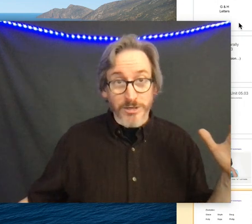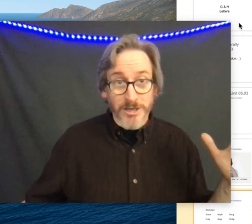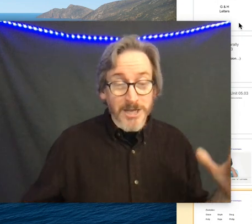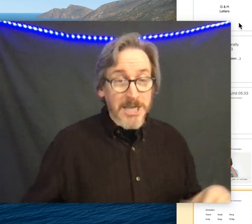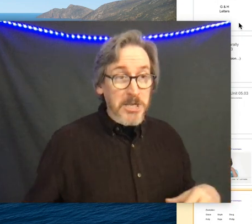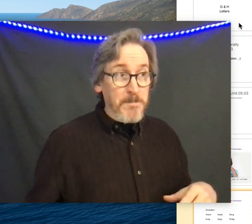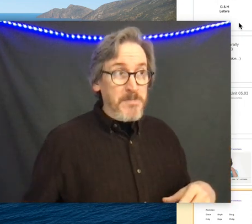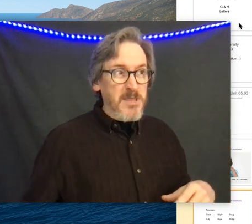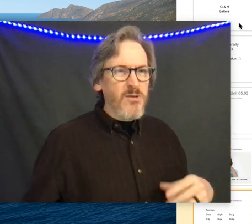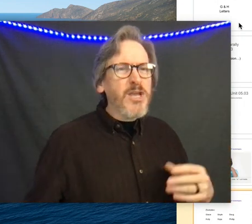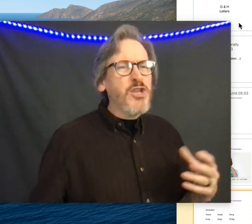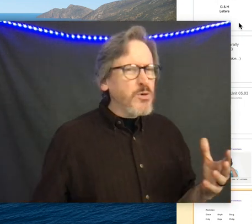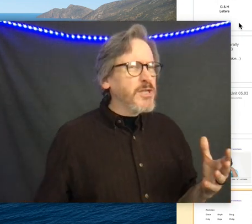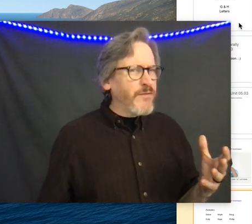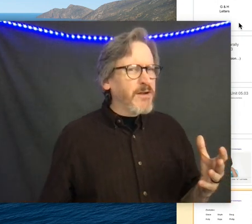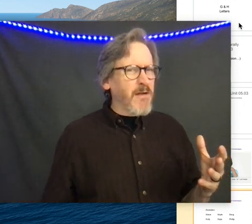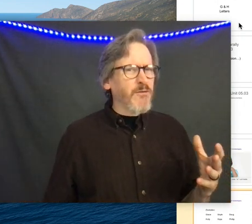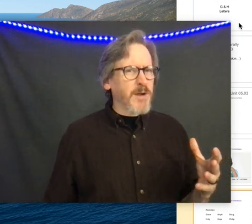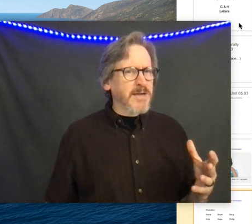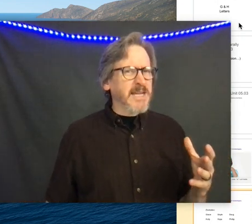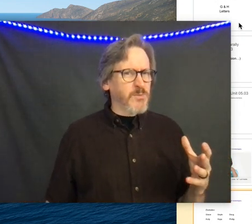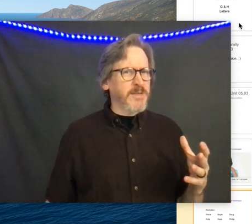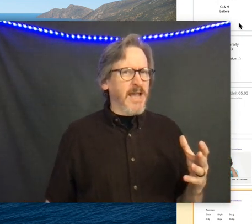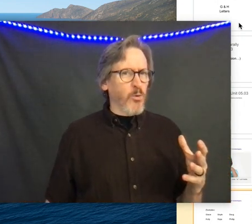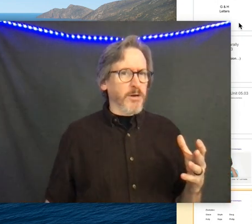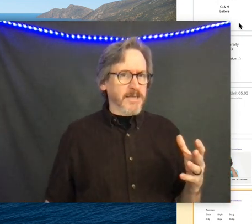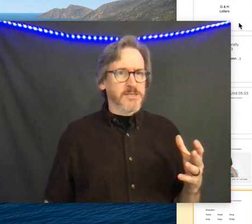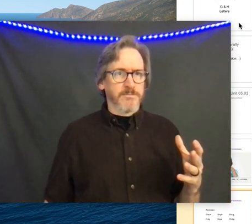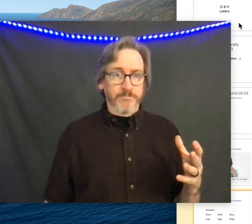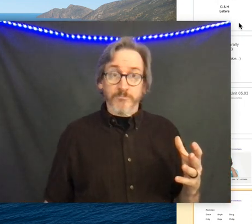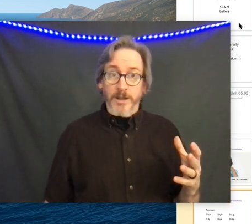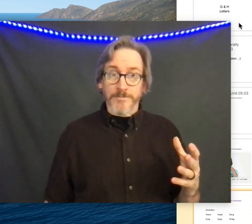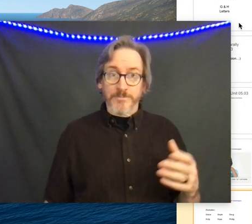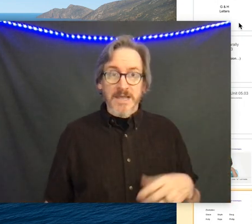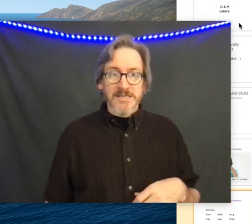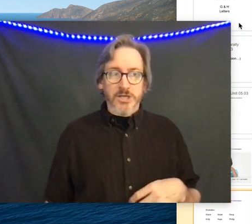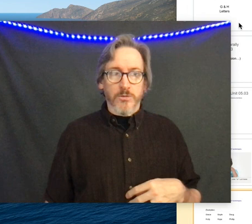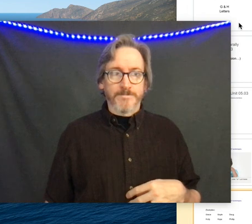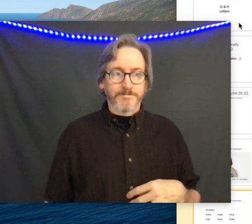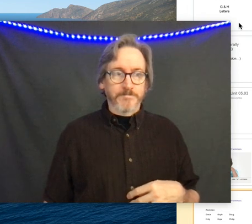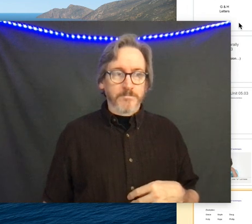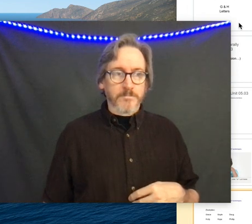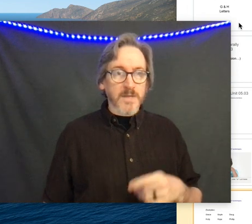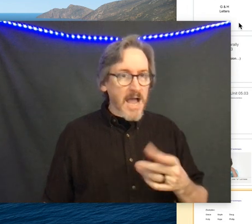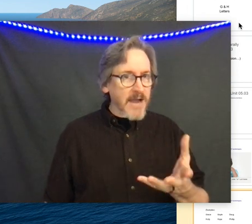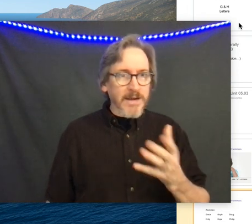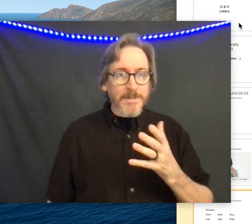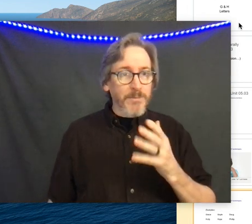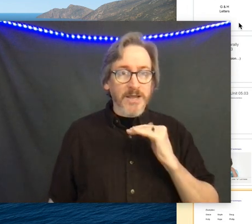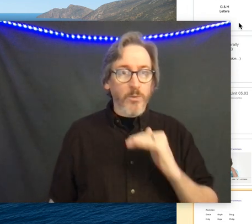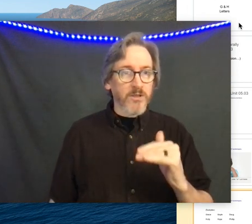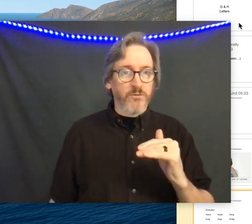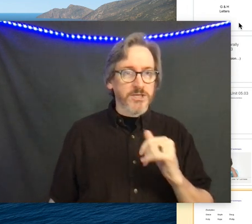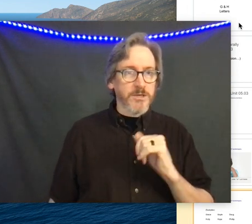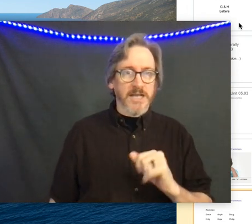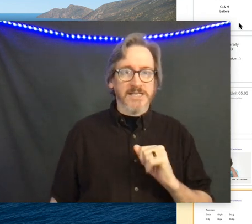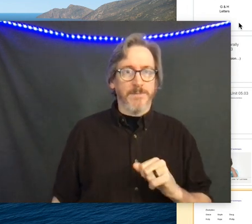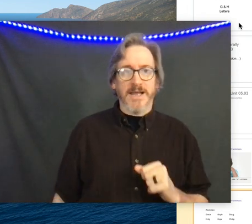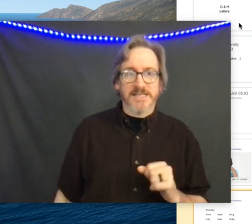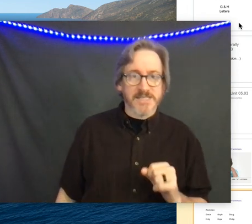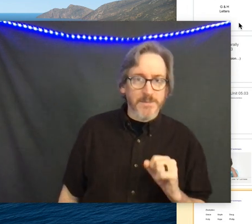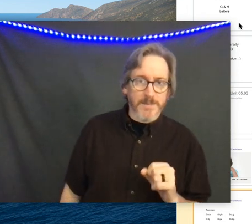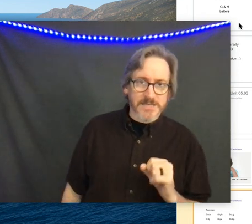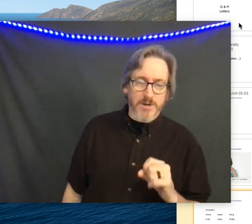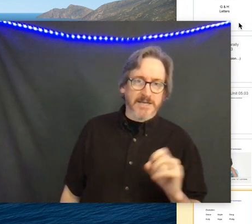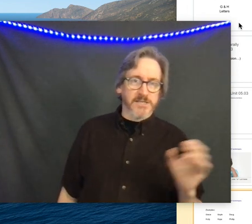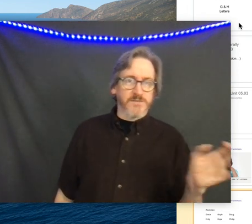a word you can usually figure out from context what that word is right so i recommend playing wheel of fortune it's